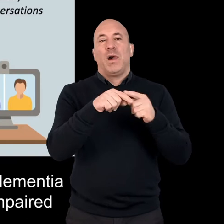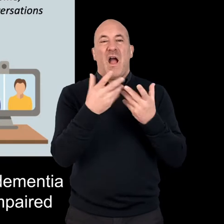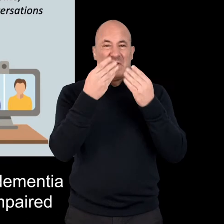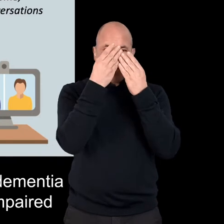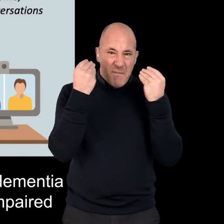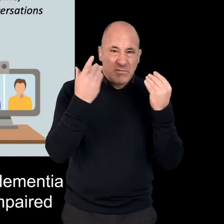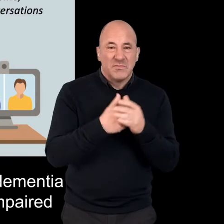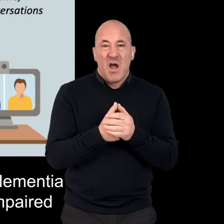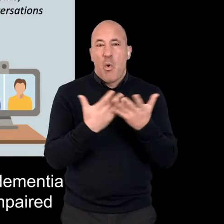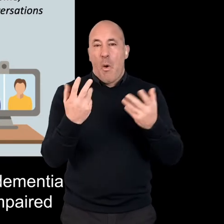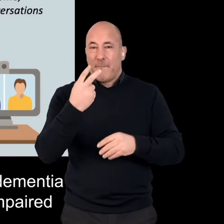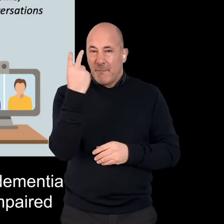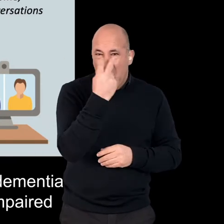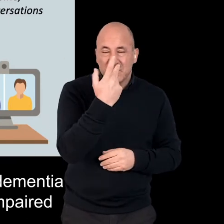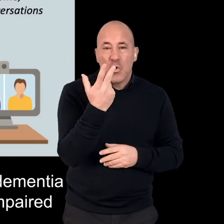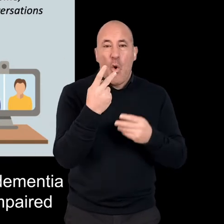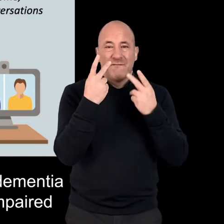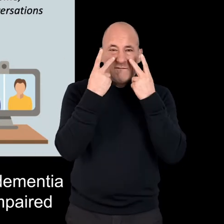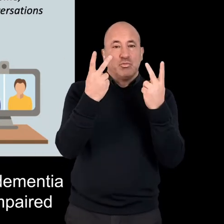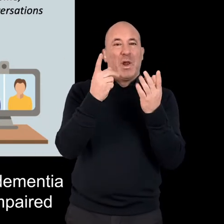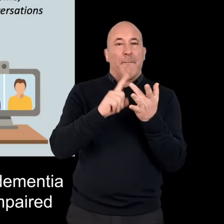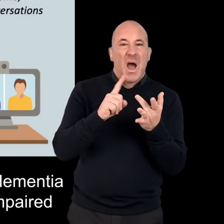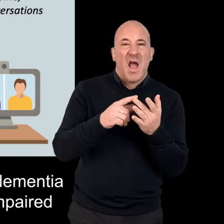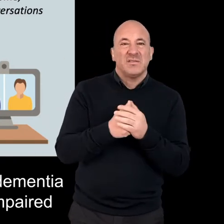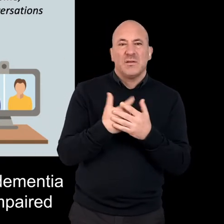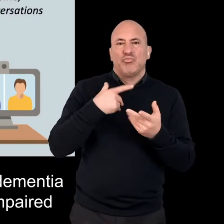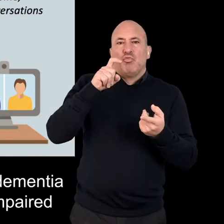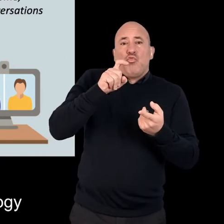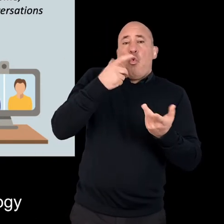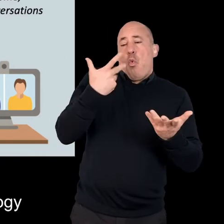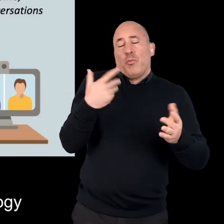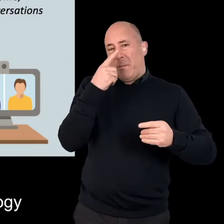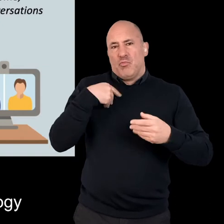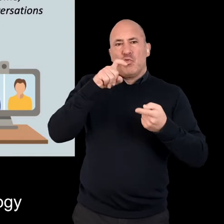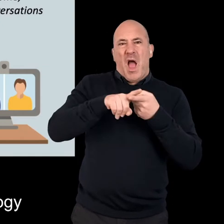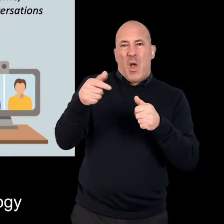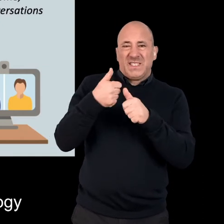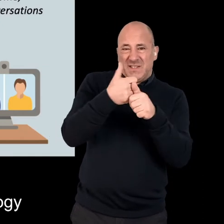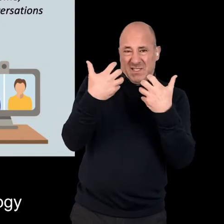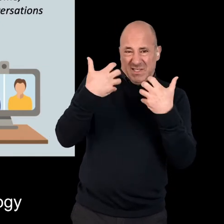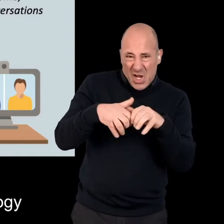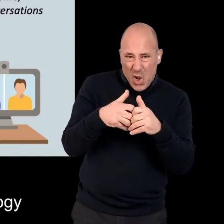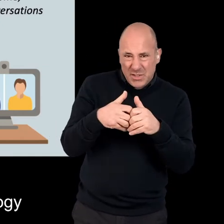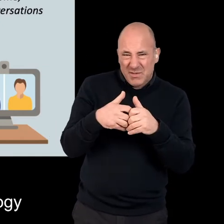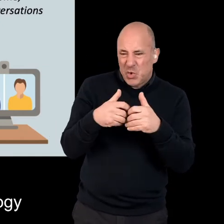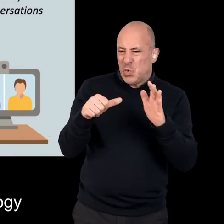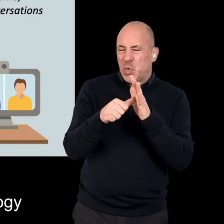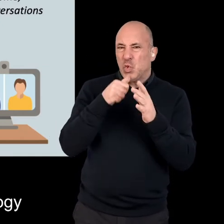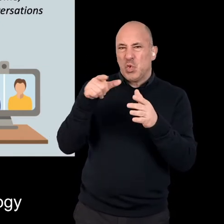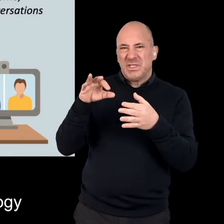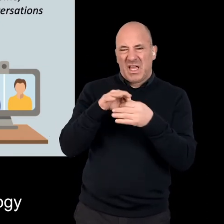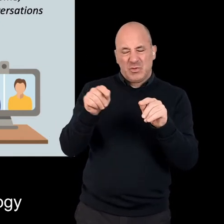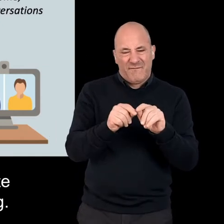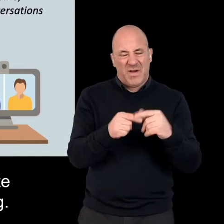with dementia or who might be blind or visually impaired and might be depending on a particular